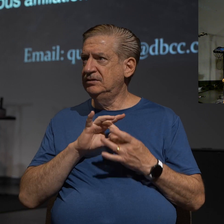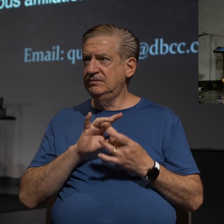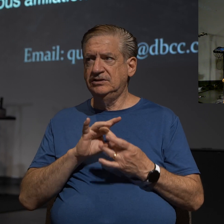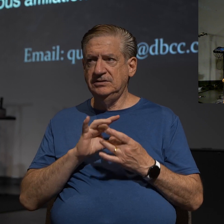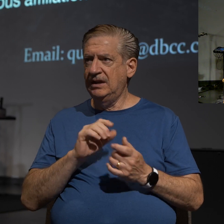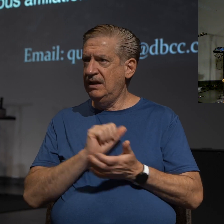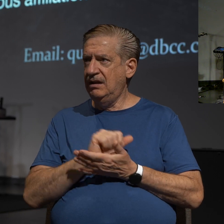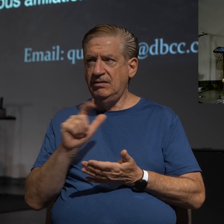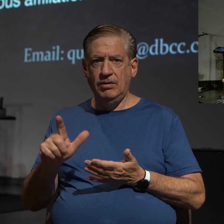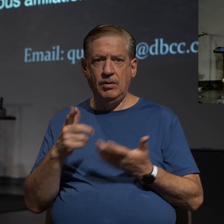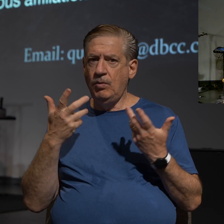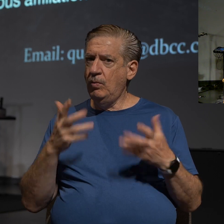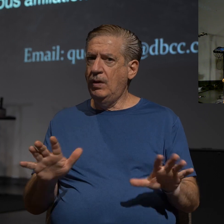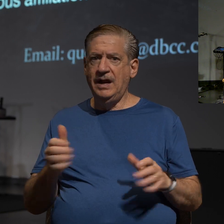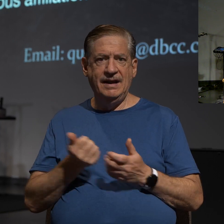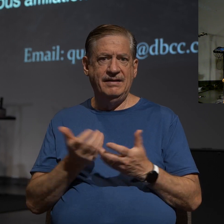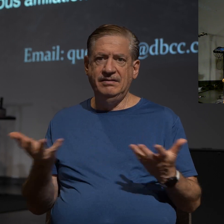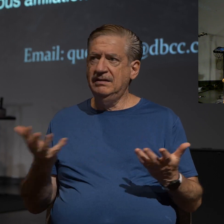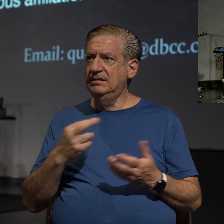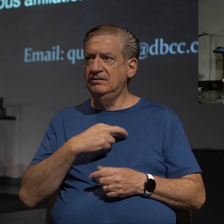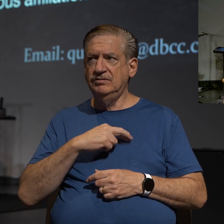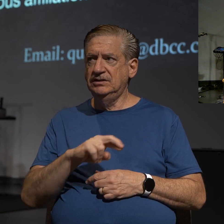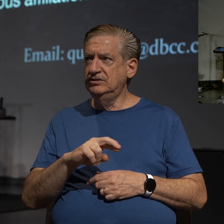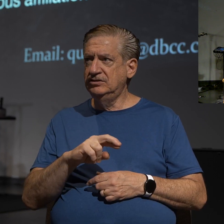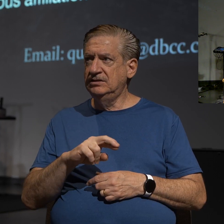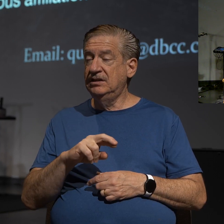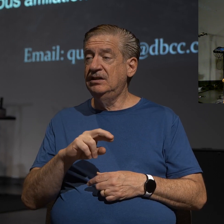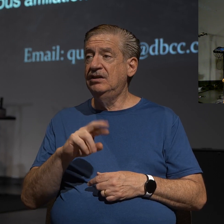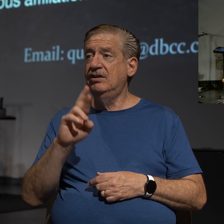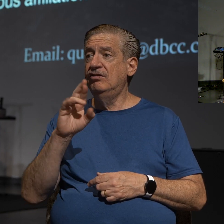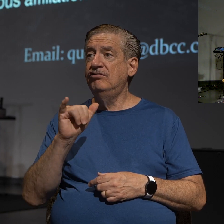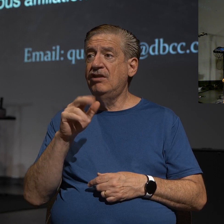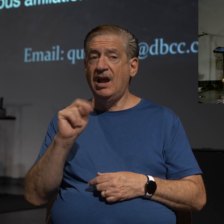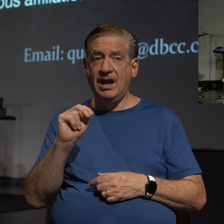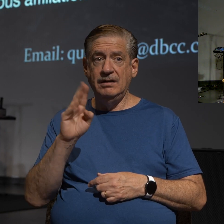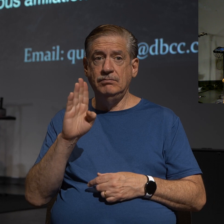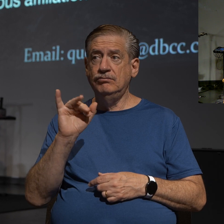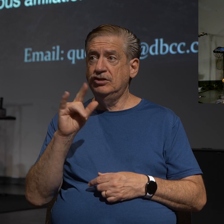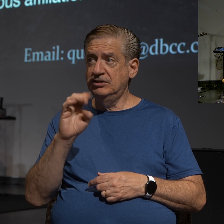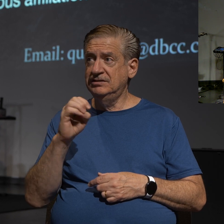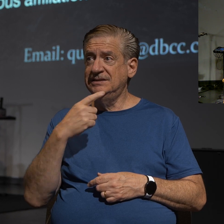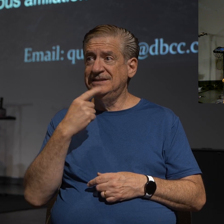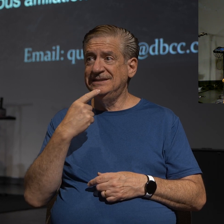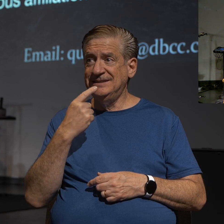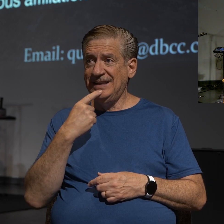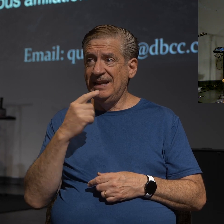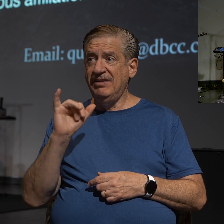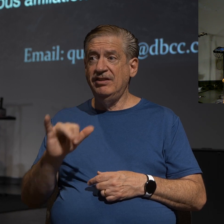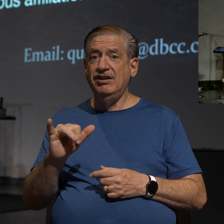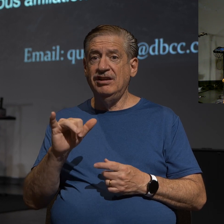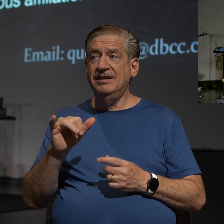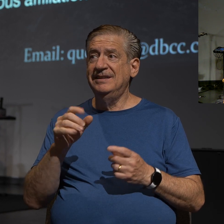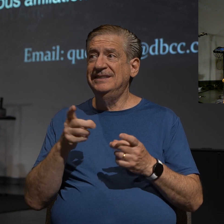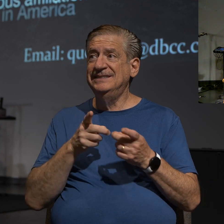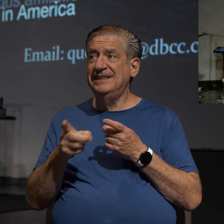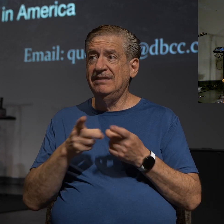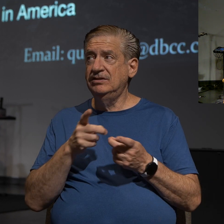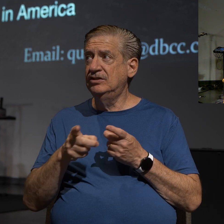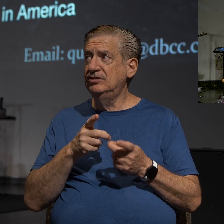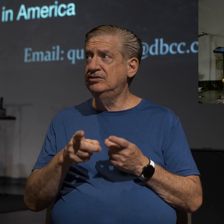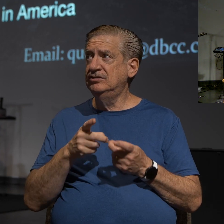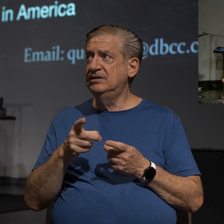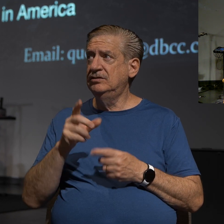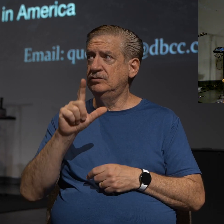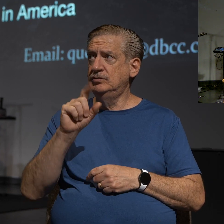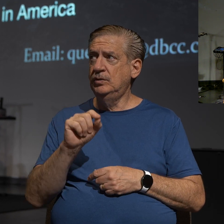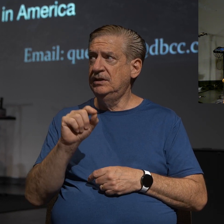to do with religion. Ryan's organization went on to say that their guesstimation is by 2030, just a